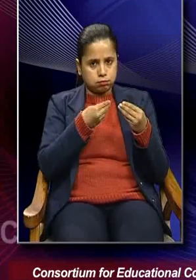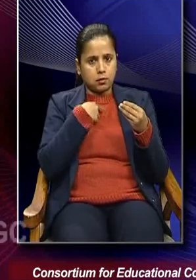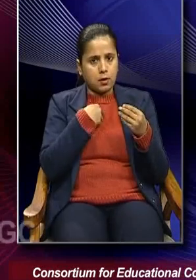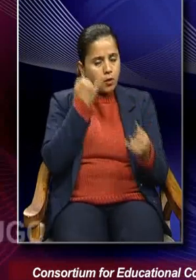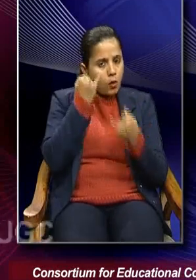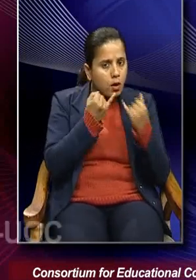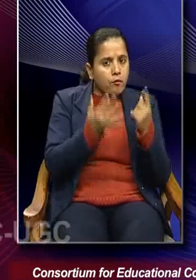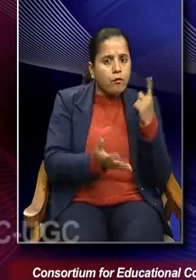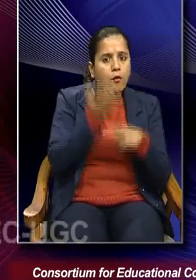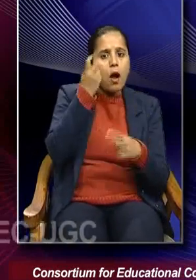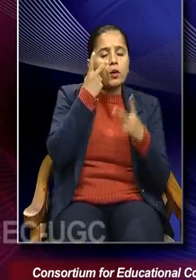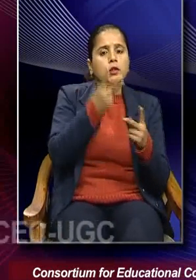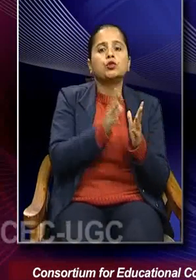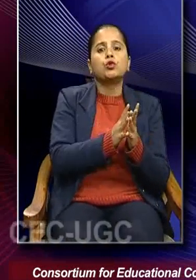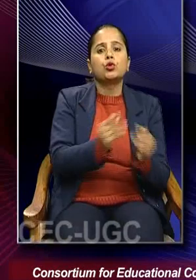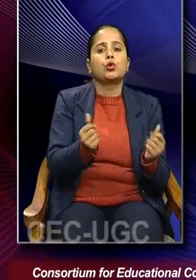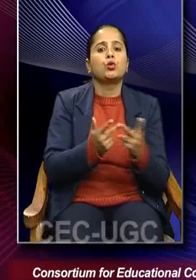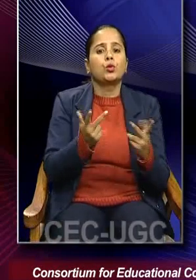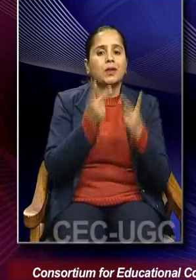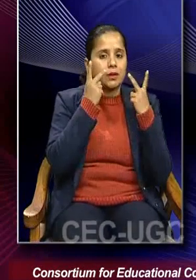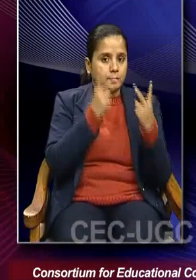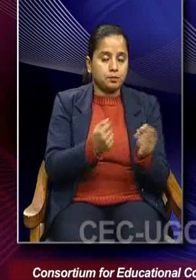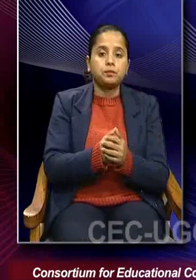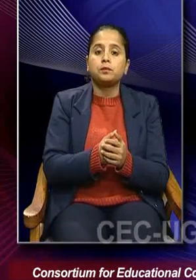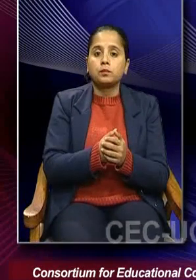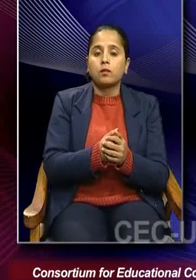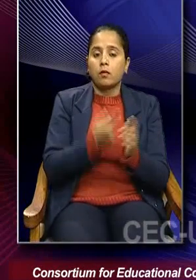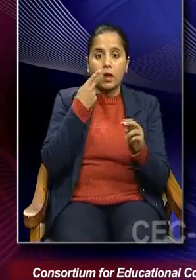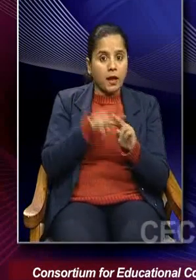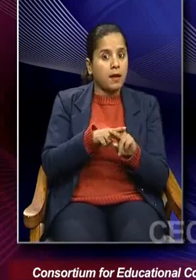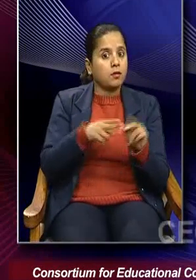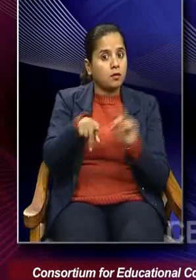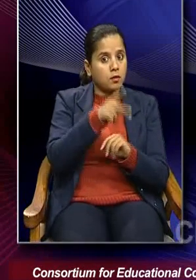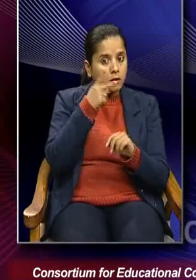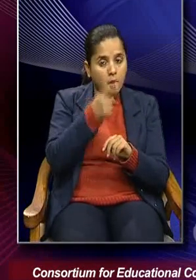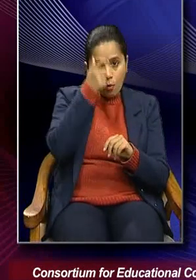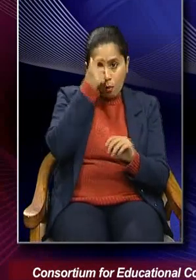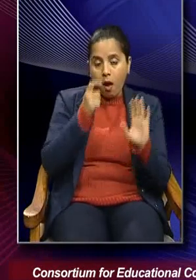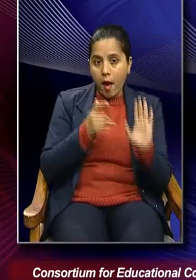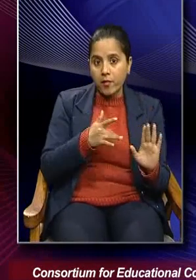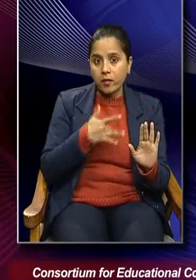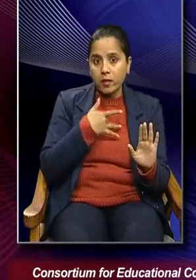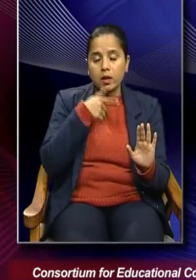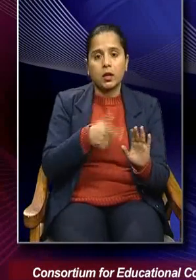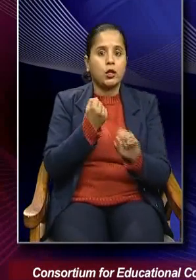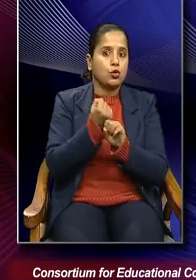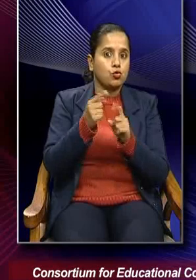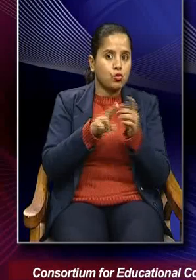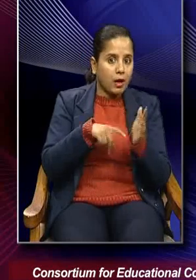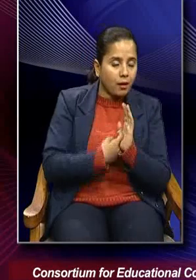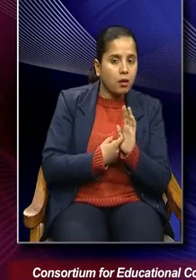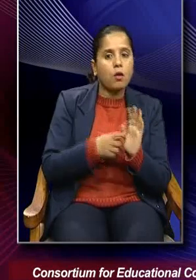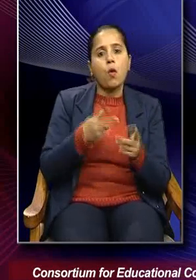find a solution to it. So, if in case there is a problem of gender violence,